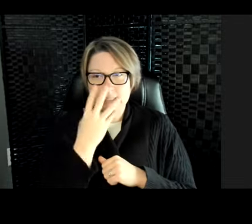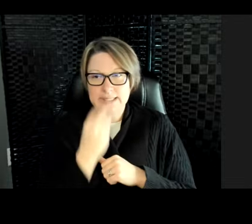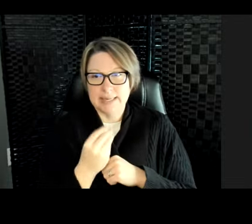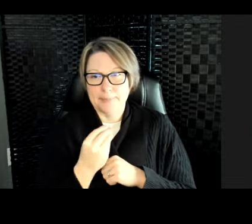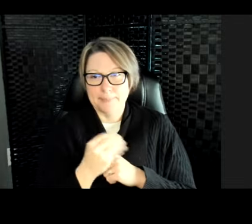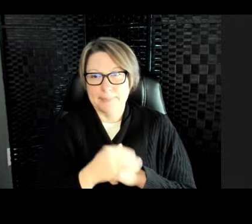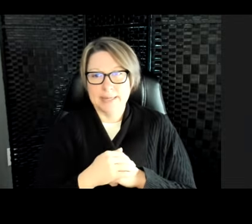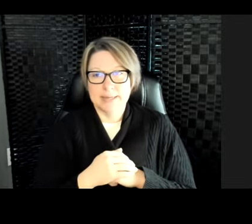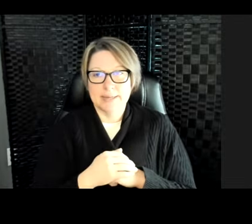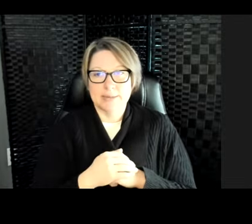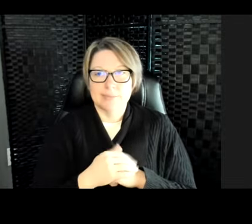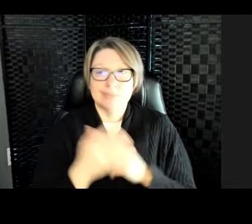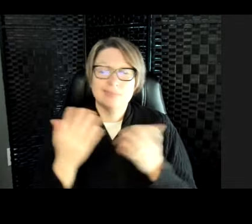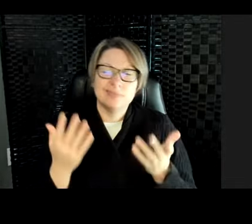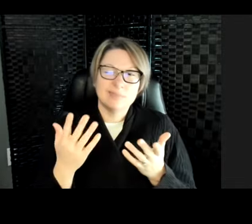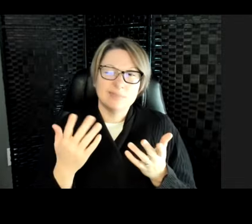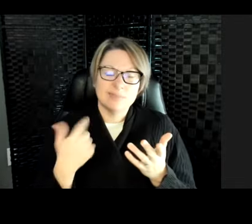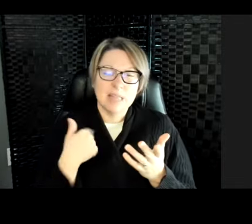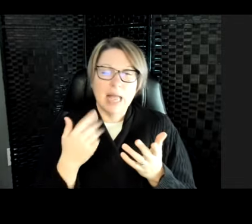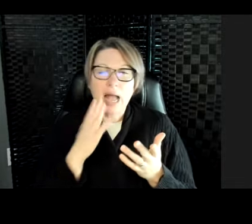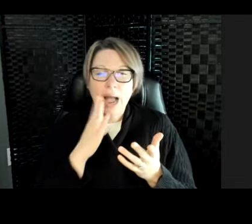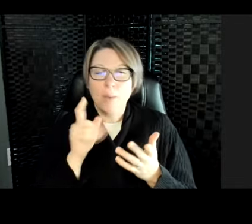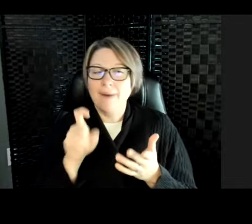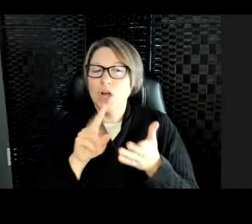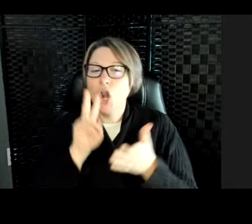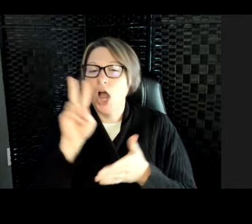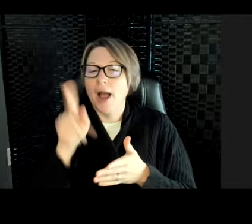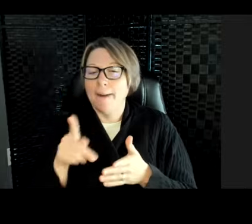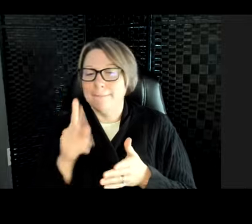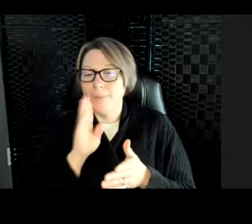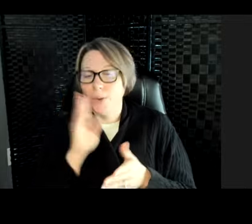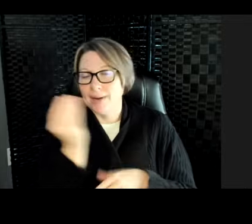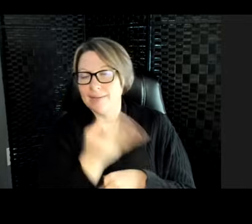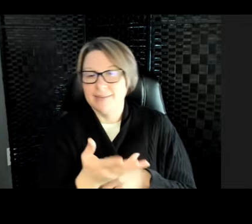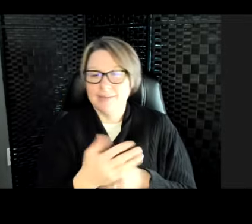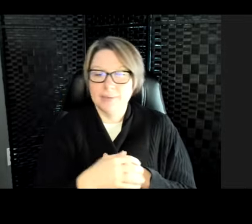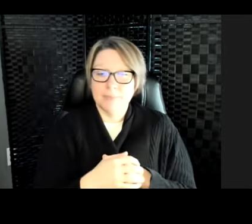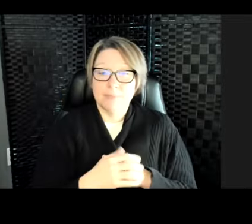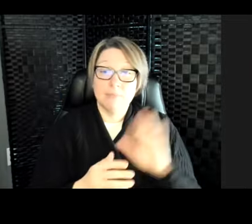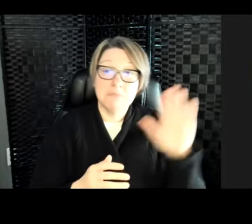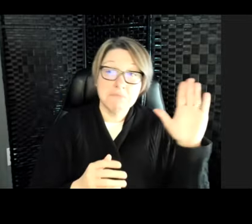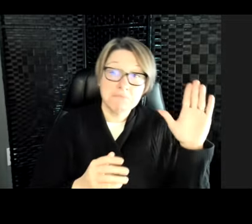Well, I'll get back to you on that one. Let me look it up. I can help you out, Lydia. Yes.